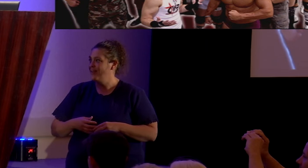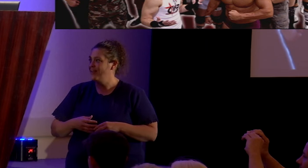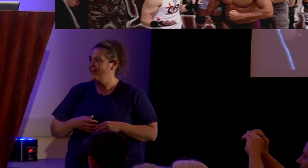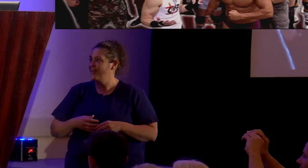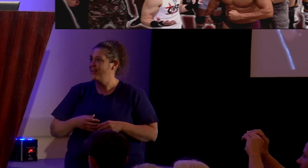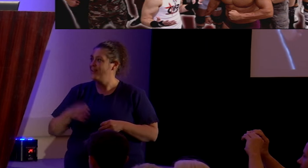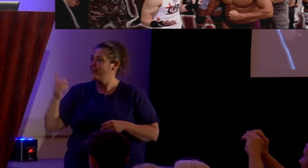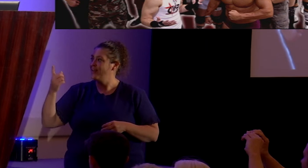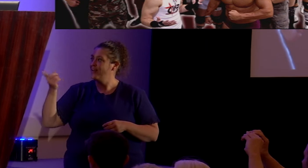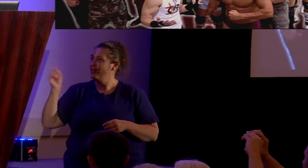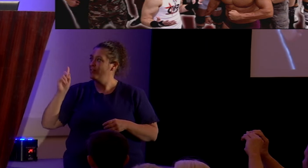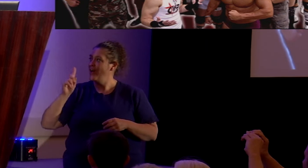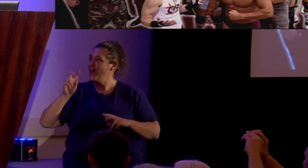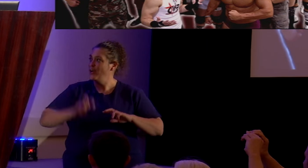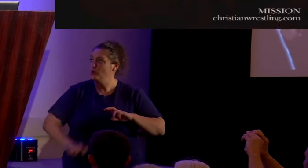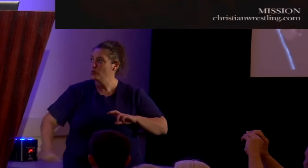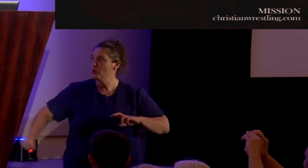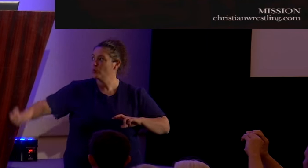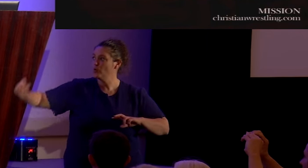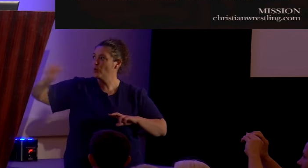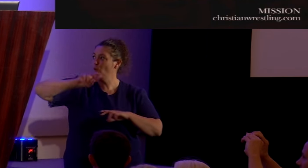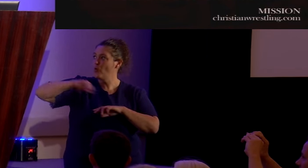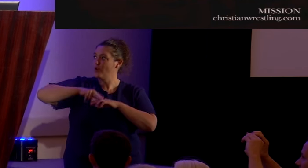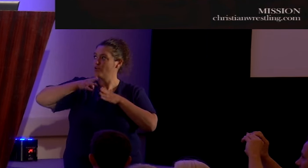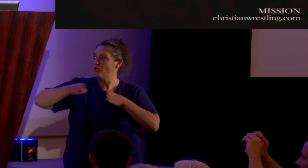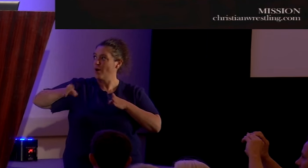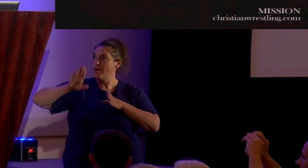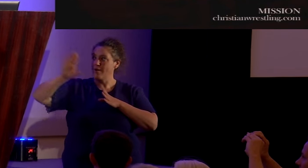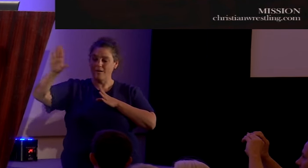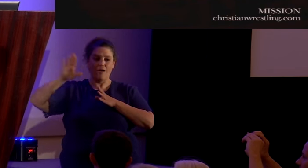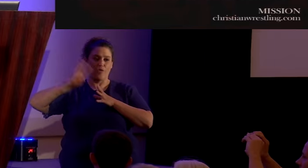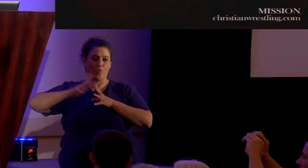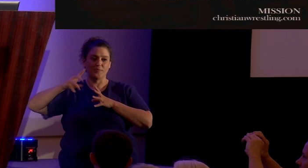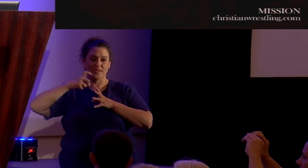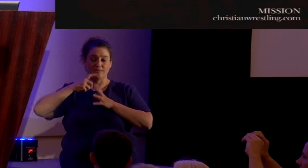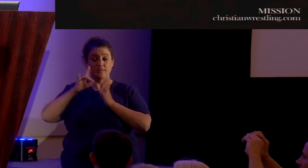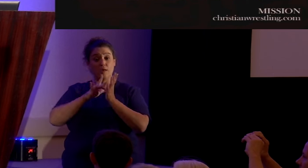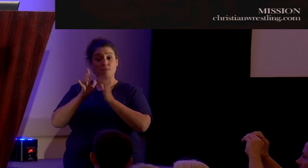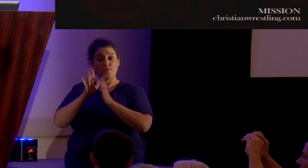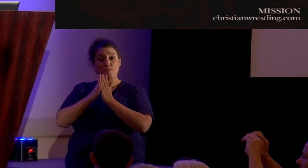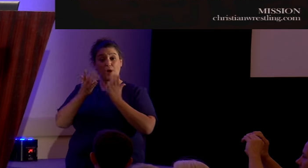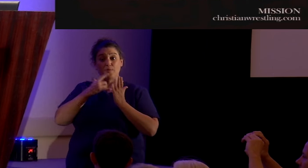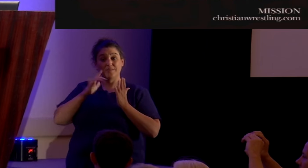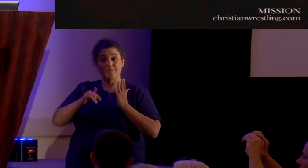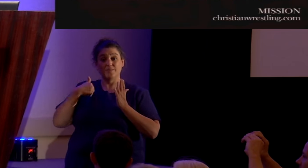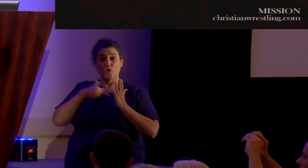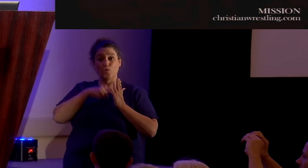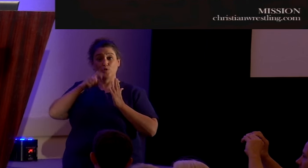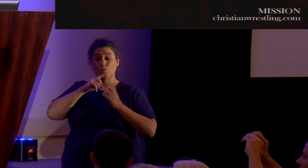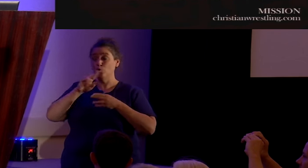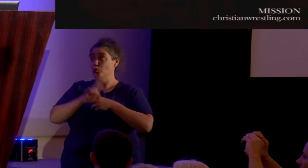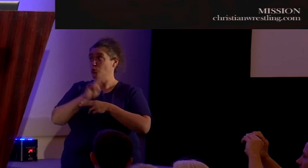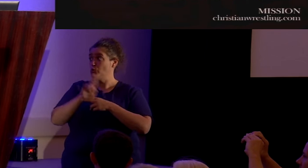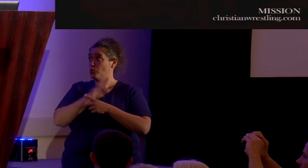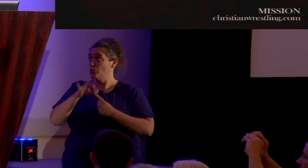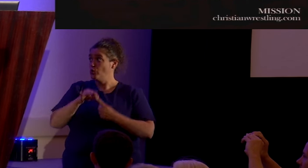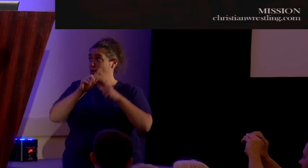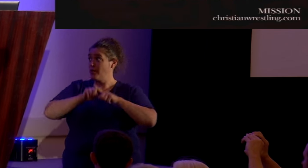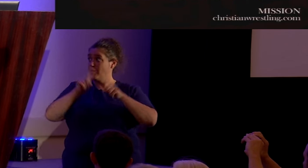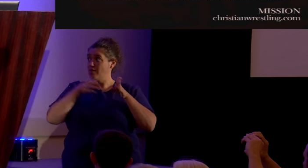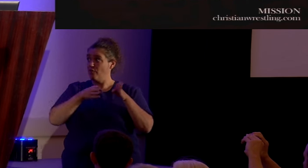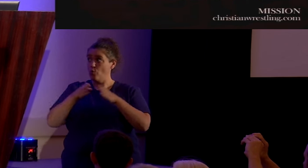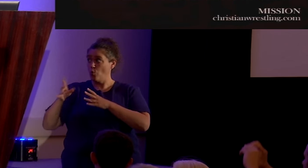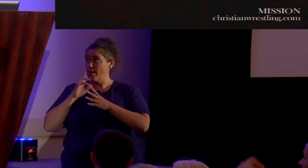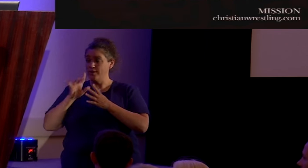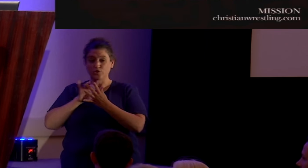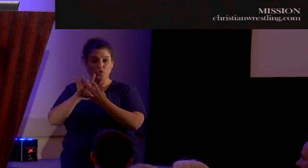These guys tour the country. And on their website, it says, the Bible says we're to use unique and different ways to